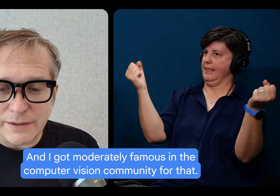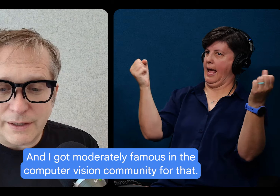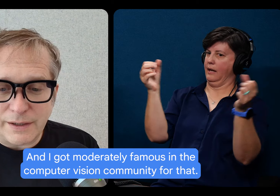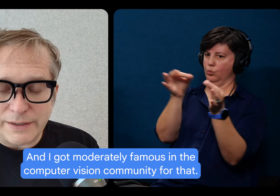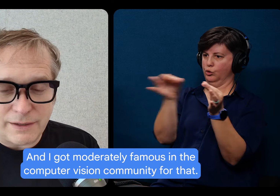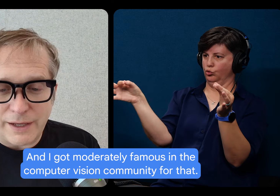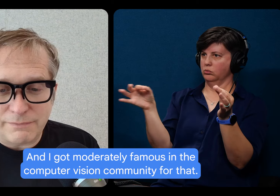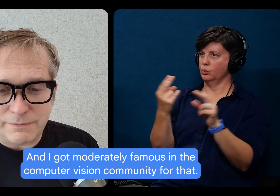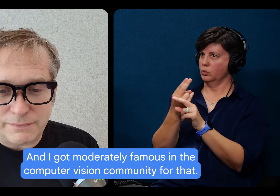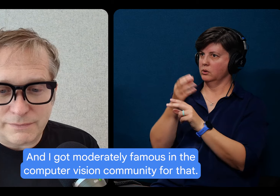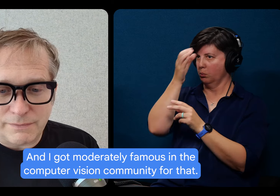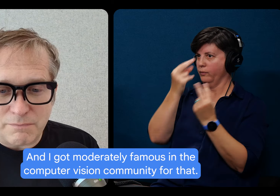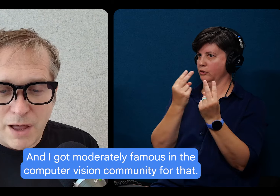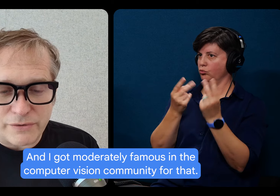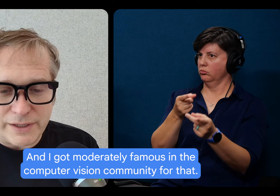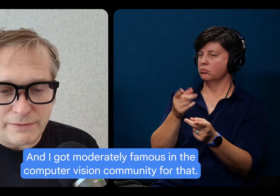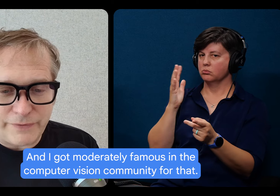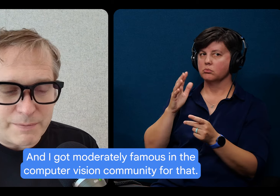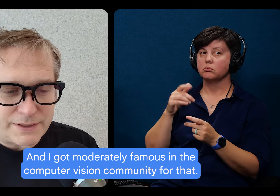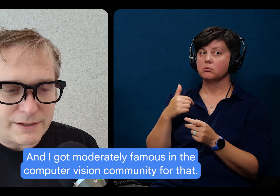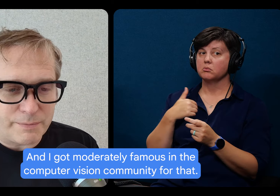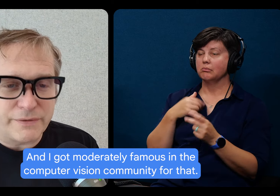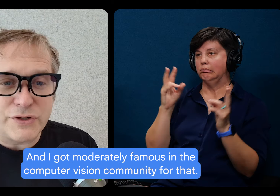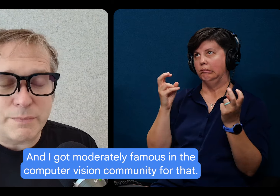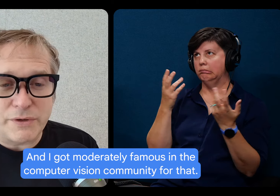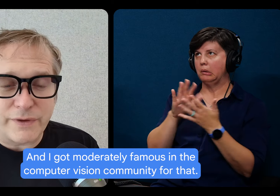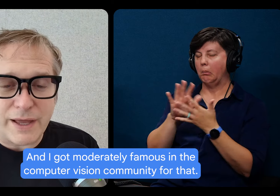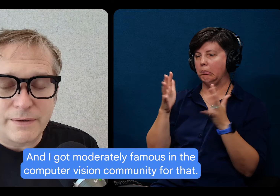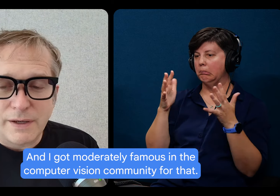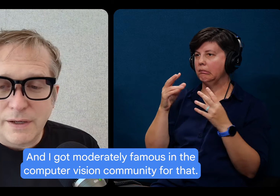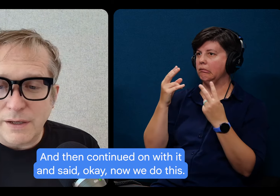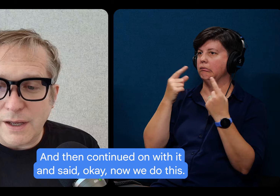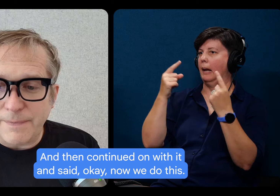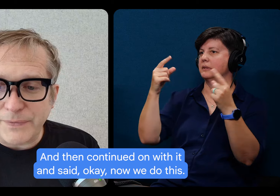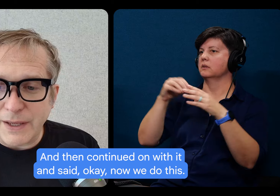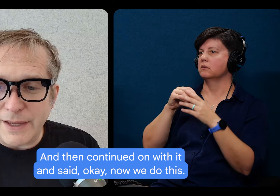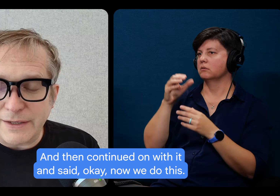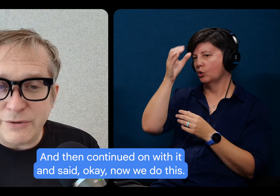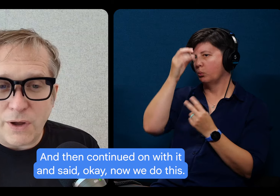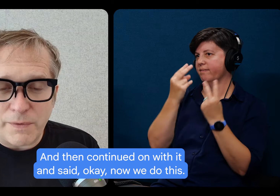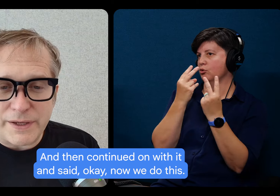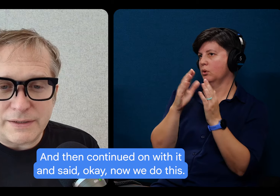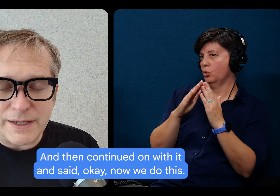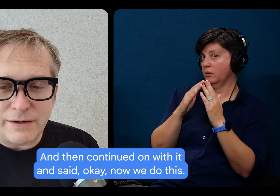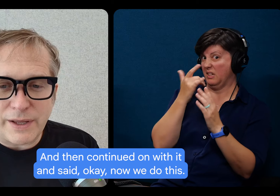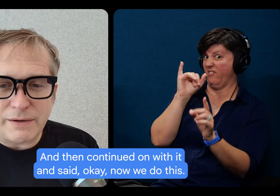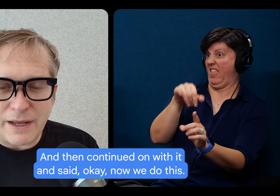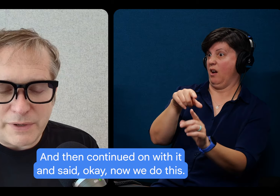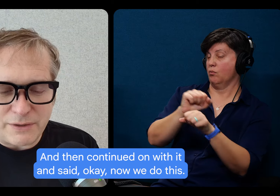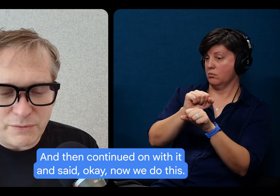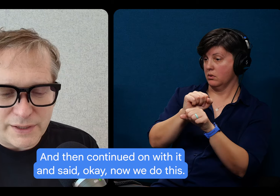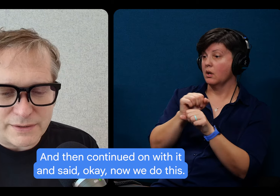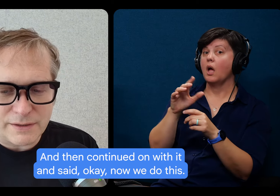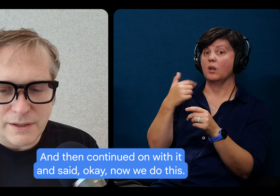And I got moderately famous in the computer vision community for that, and then continued on with it and said, okay,